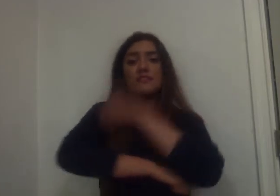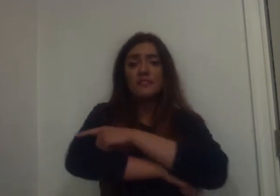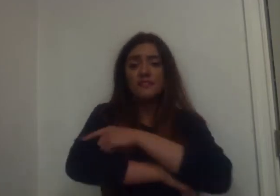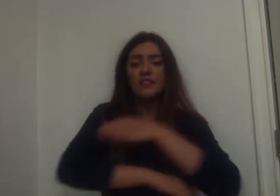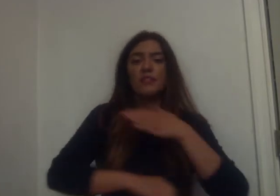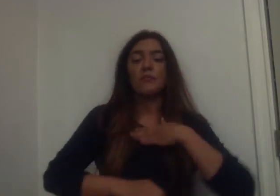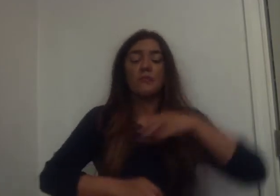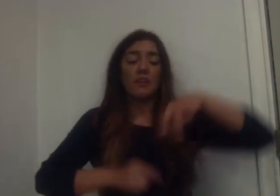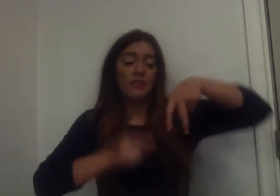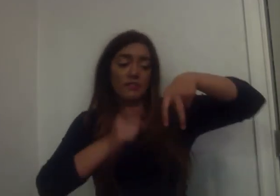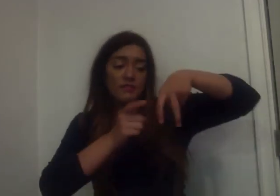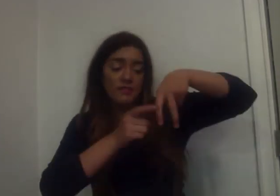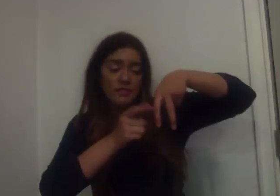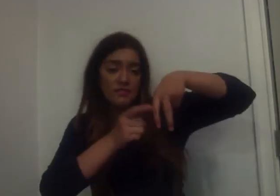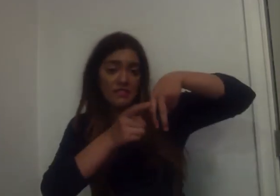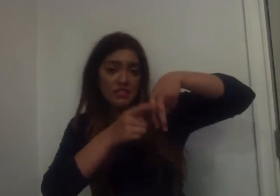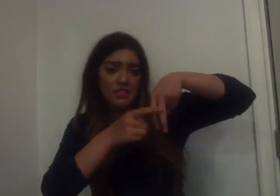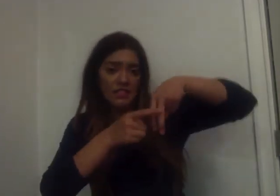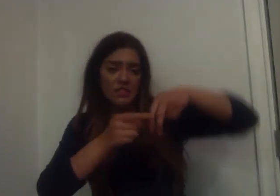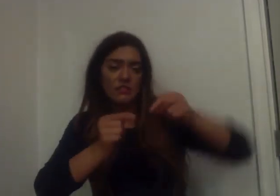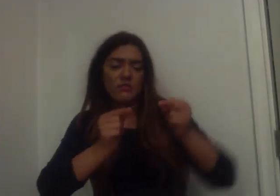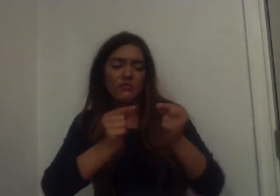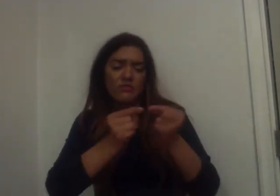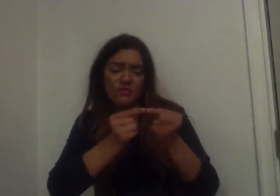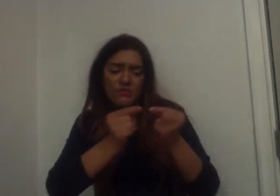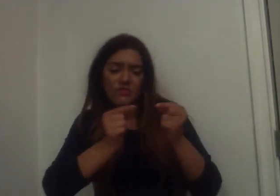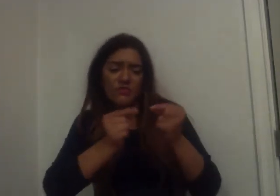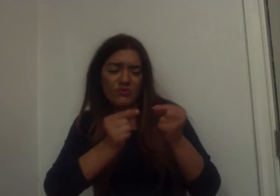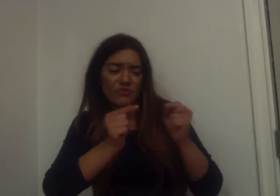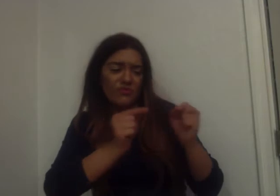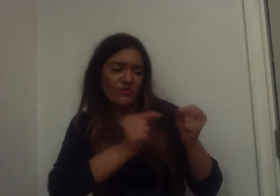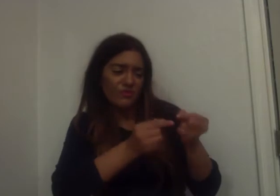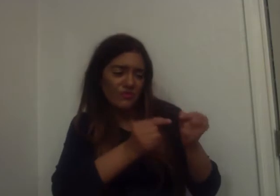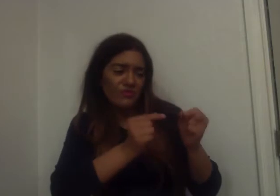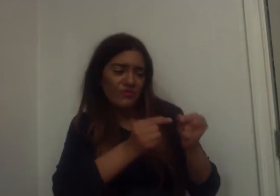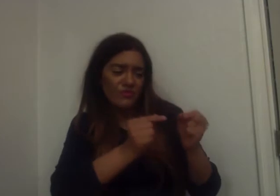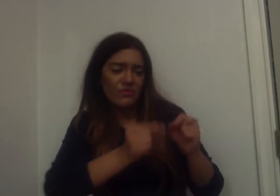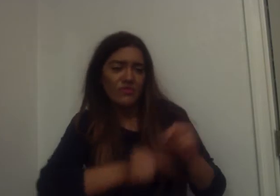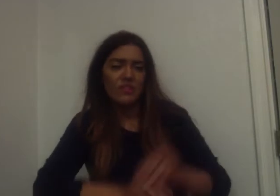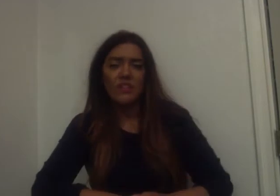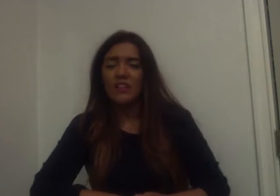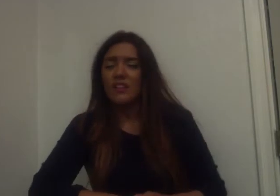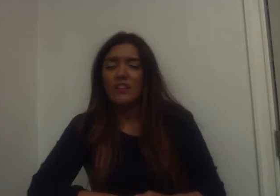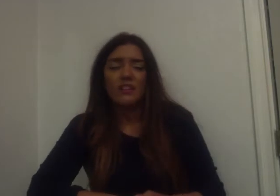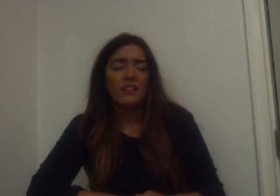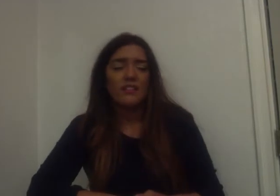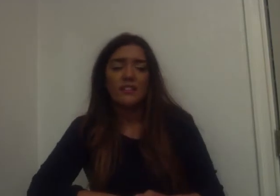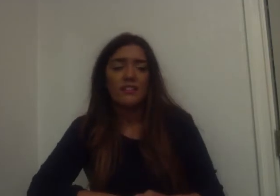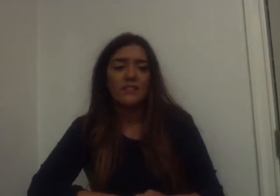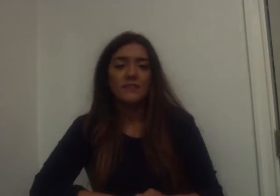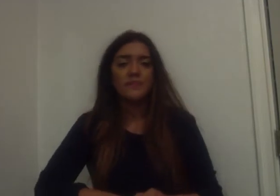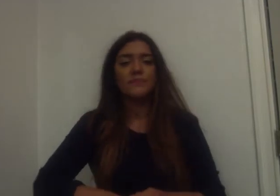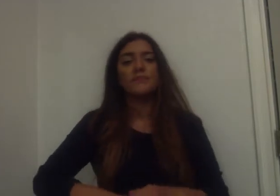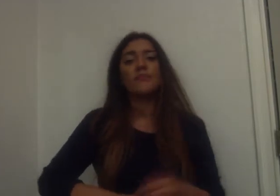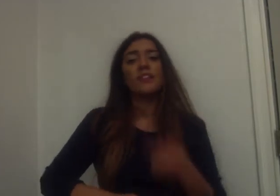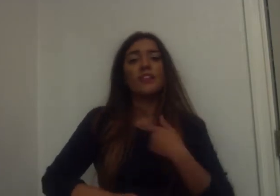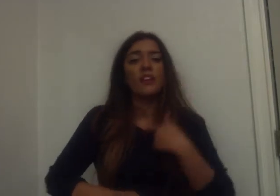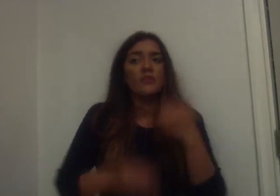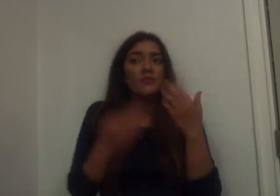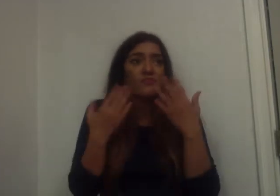realized, when I sit down to dinner at a tiny table, Mr. and I rather sit across from the seat with you.